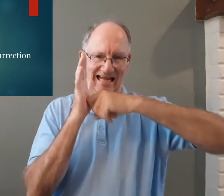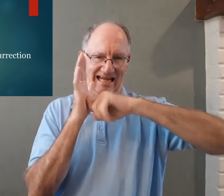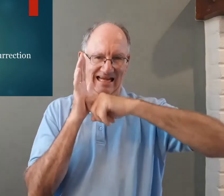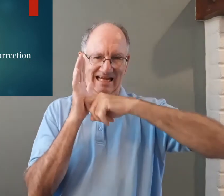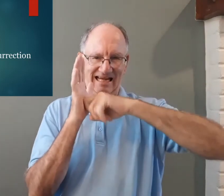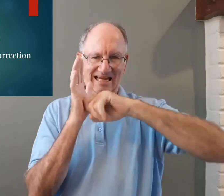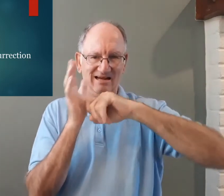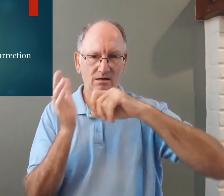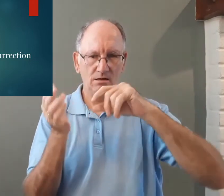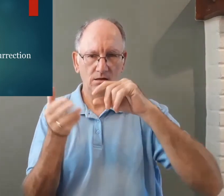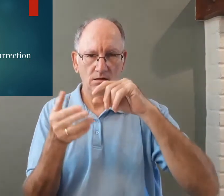and that's key